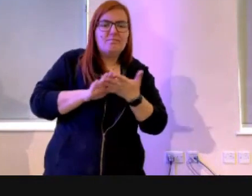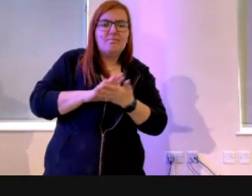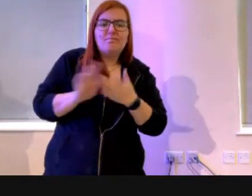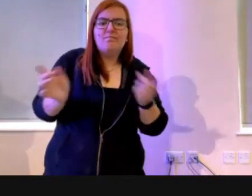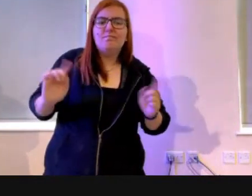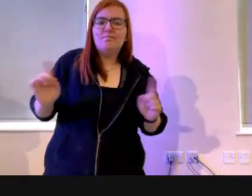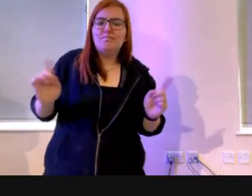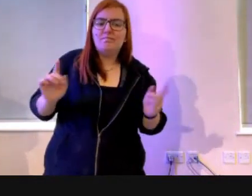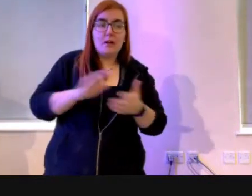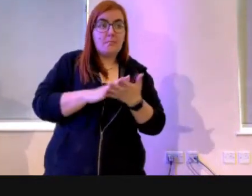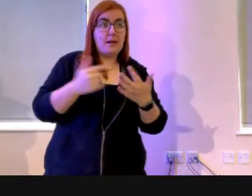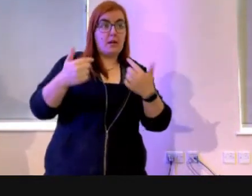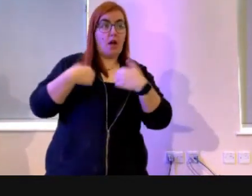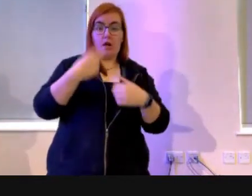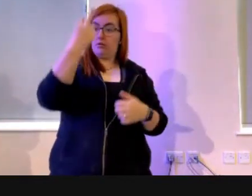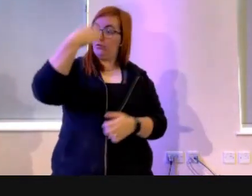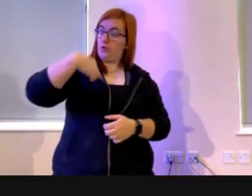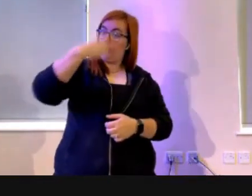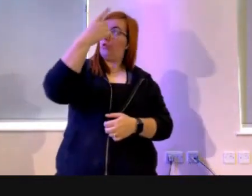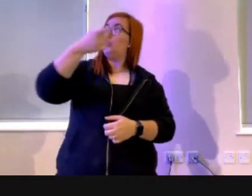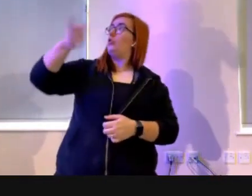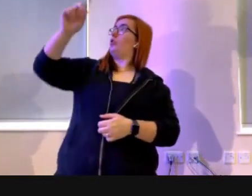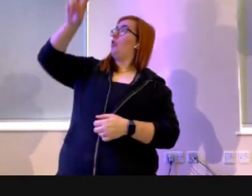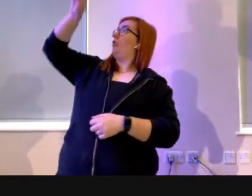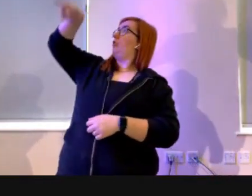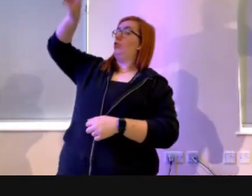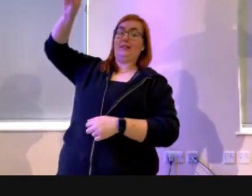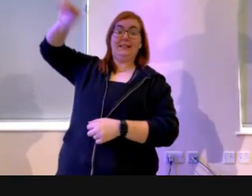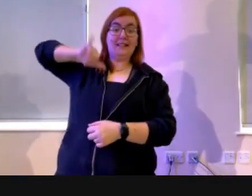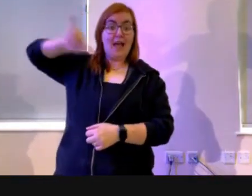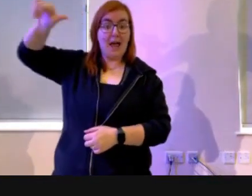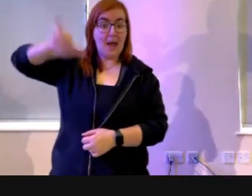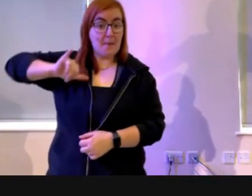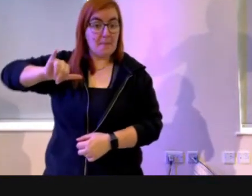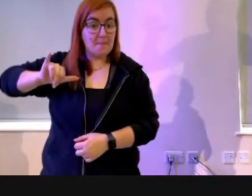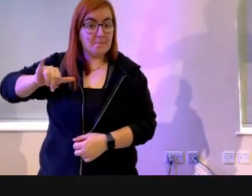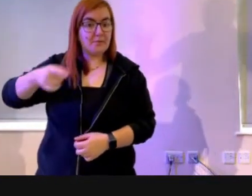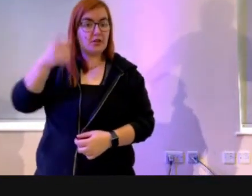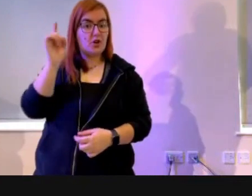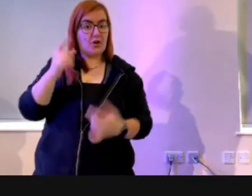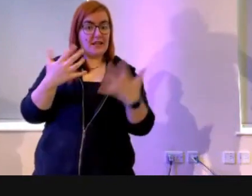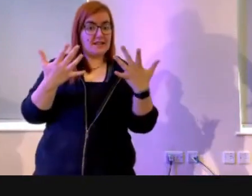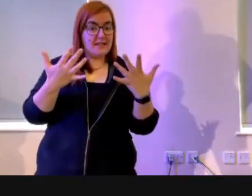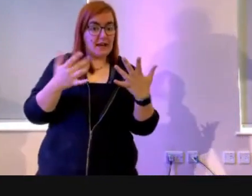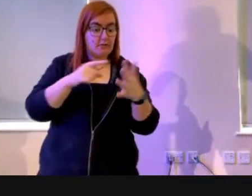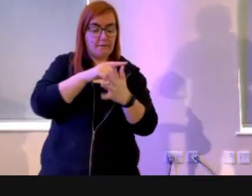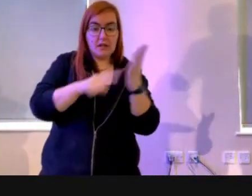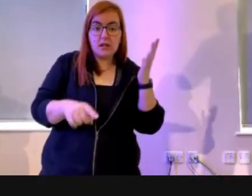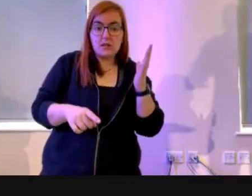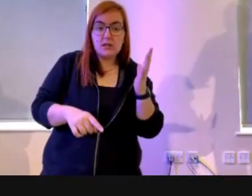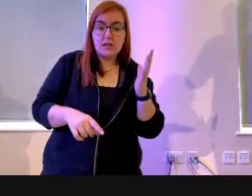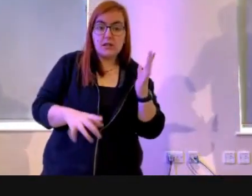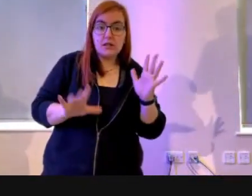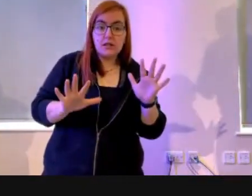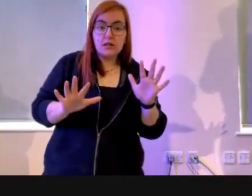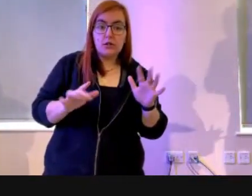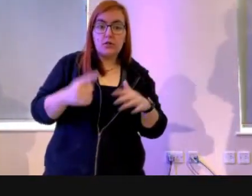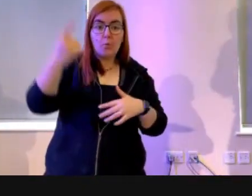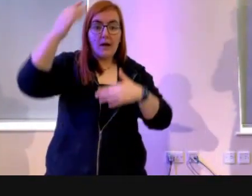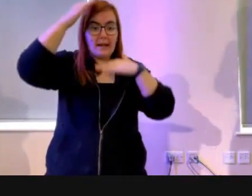that we look like God? That God had ten fingers and everything? That's not really what